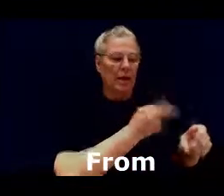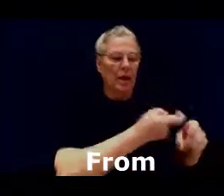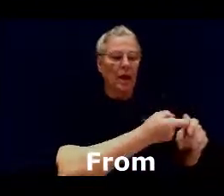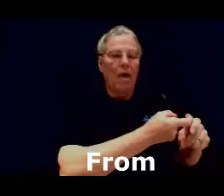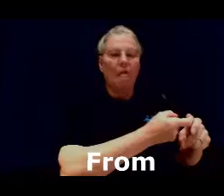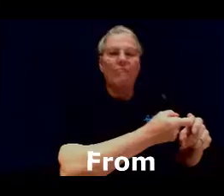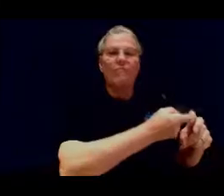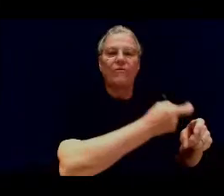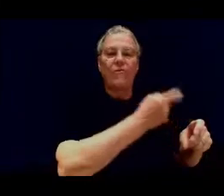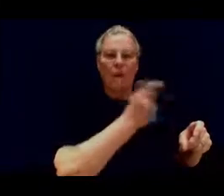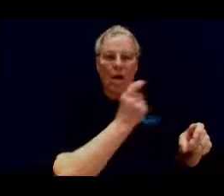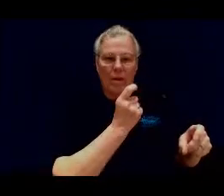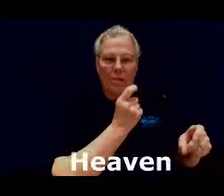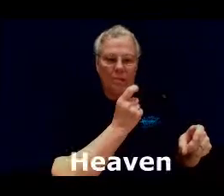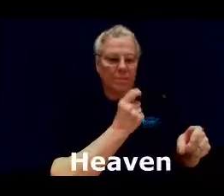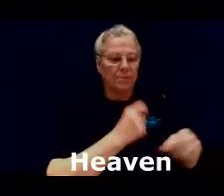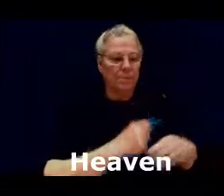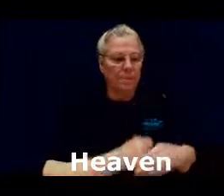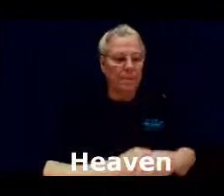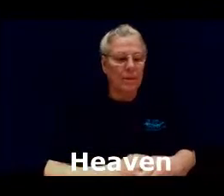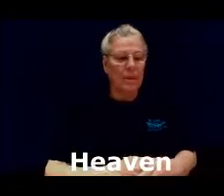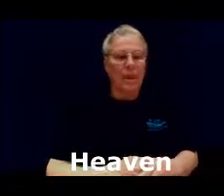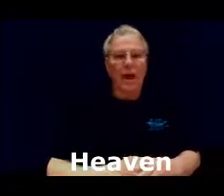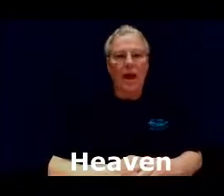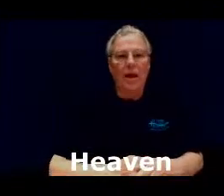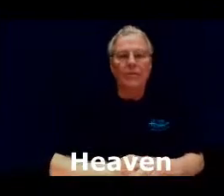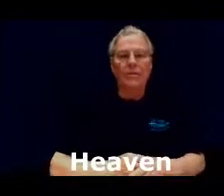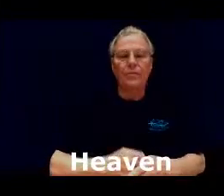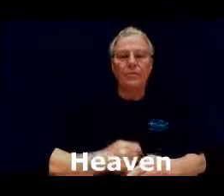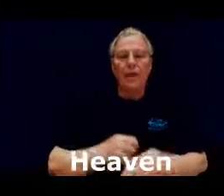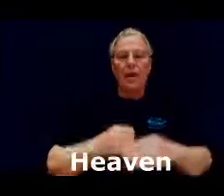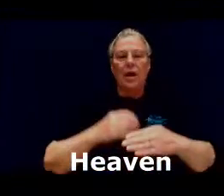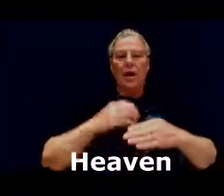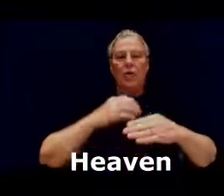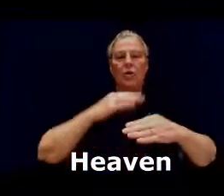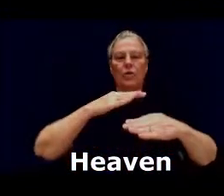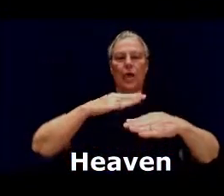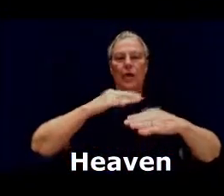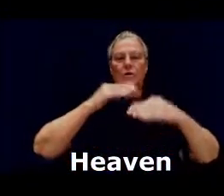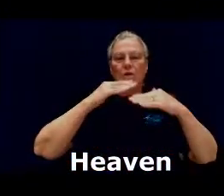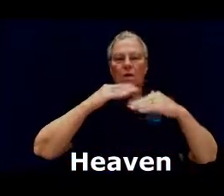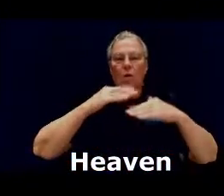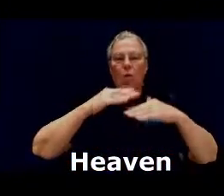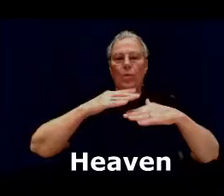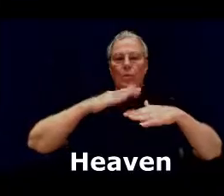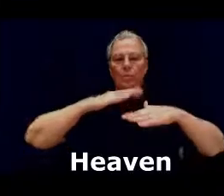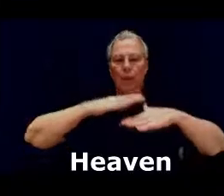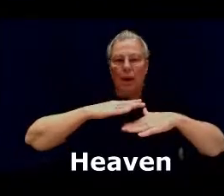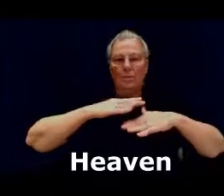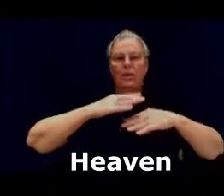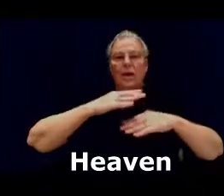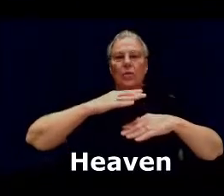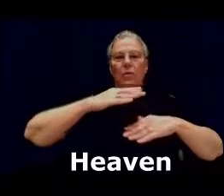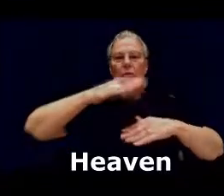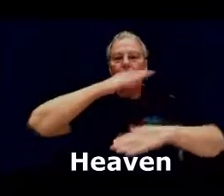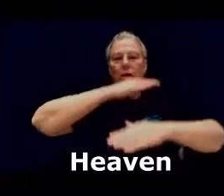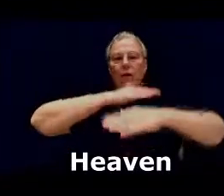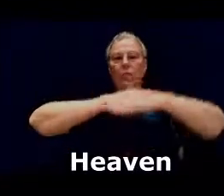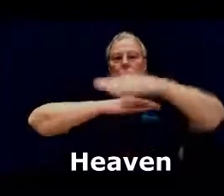from heaven your hands are open palms downward you